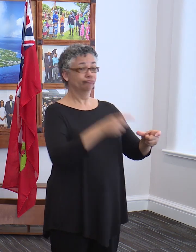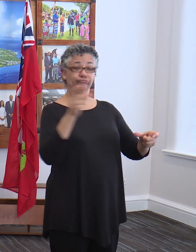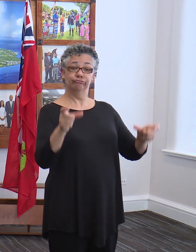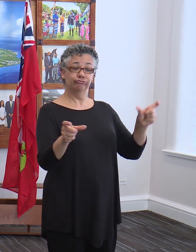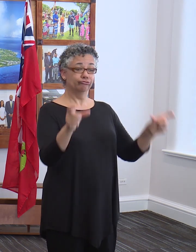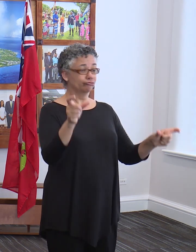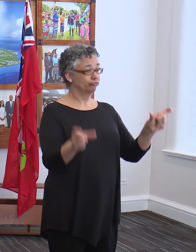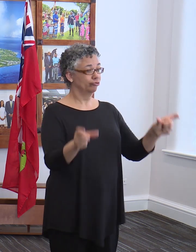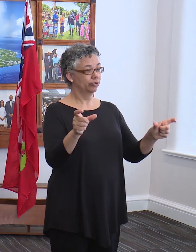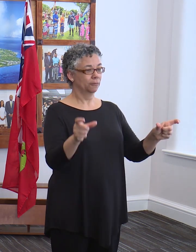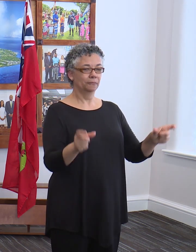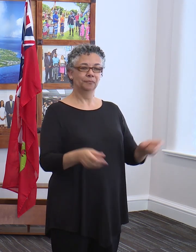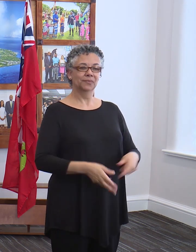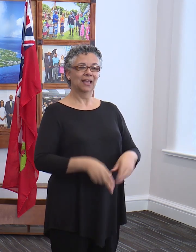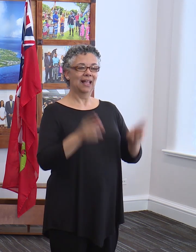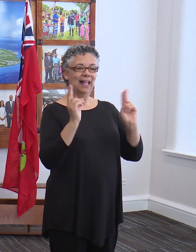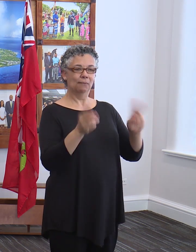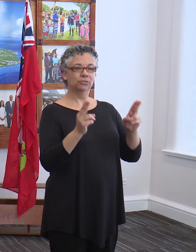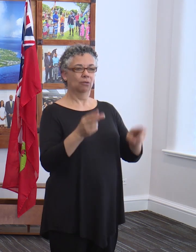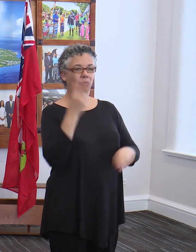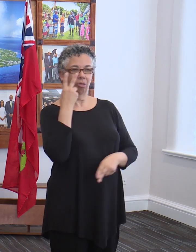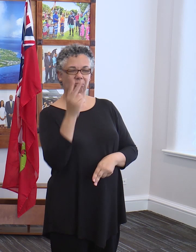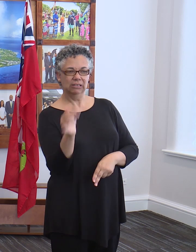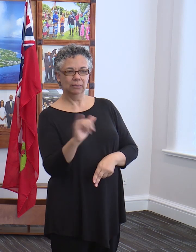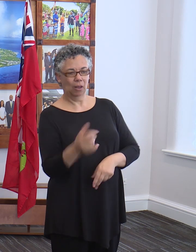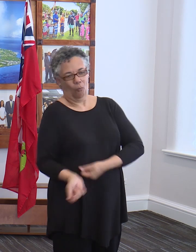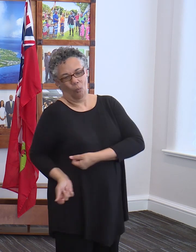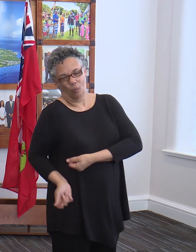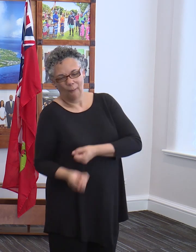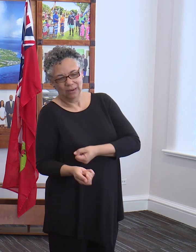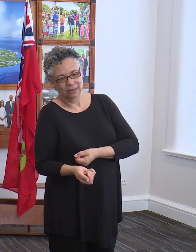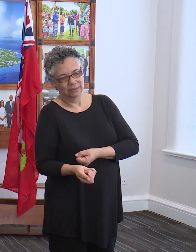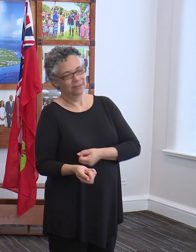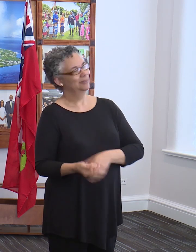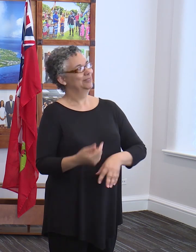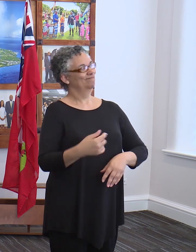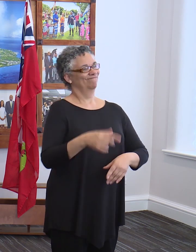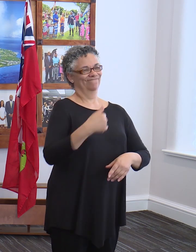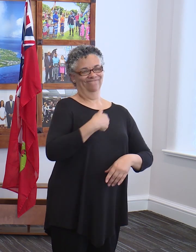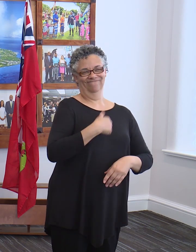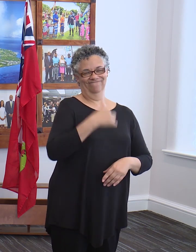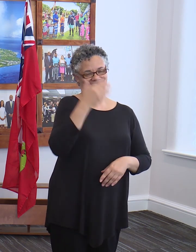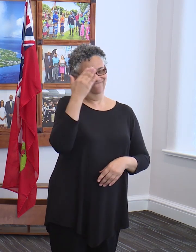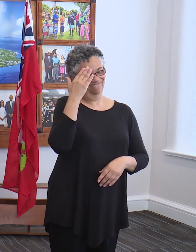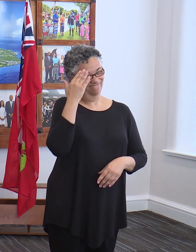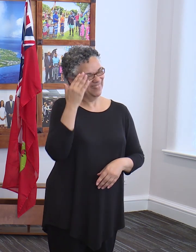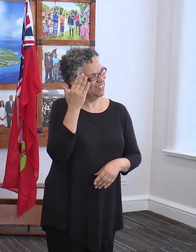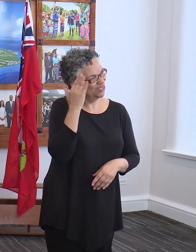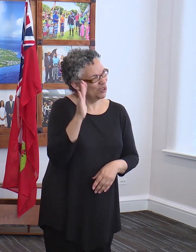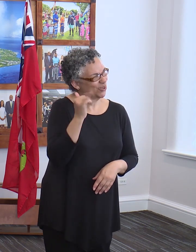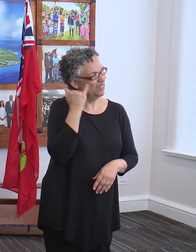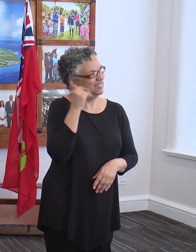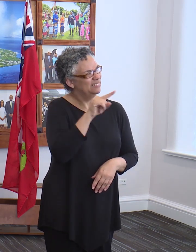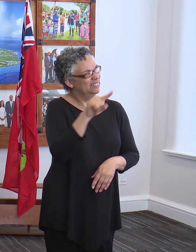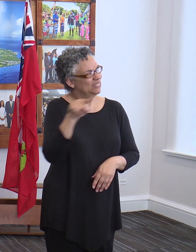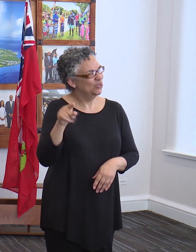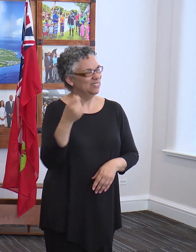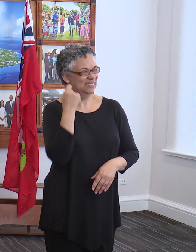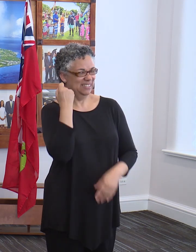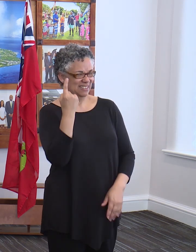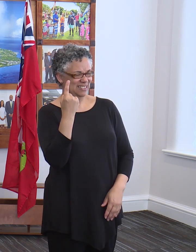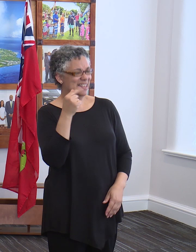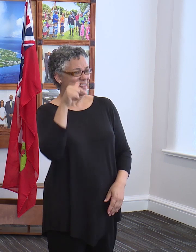Hamilton looked like it was cup match. I'm uncertain if members of the public are understanding how